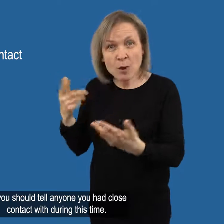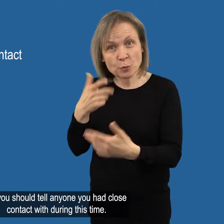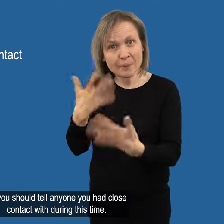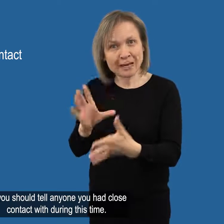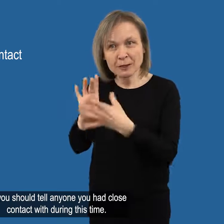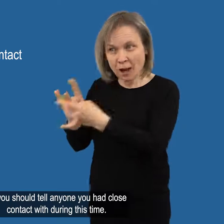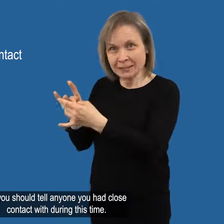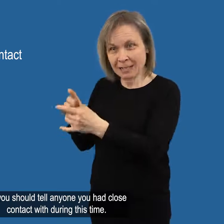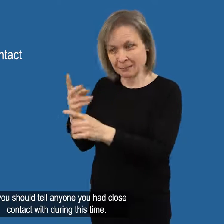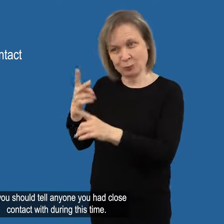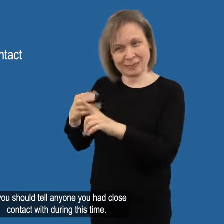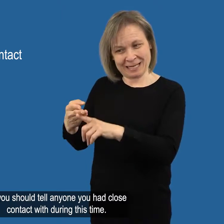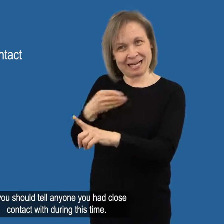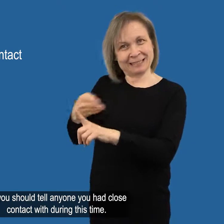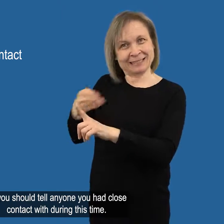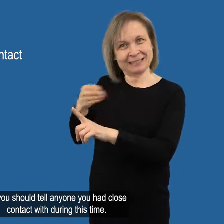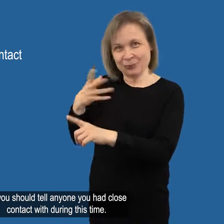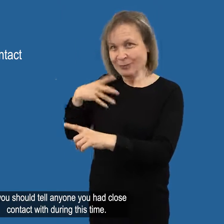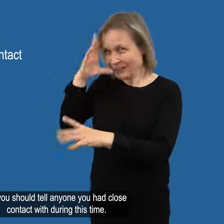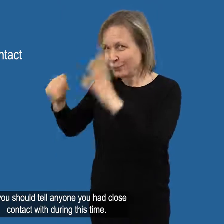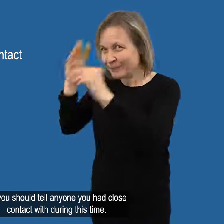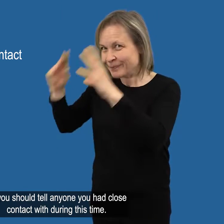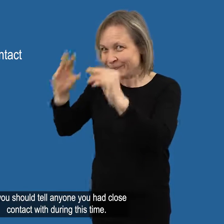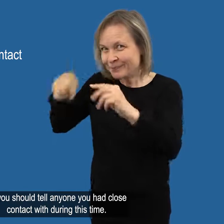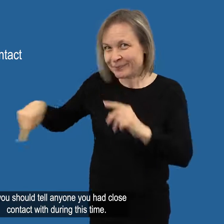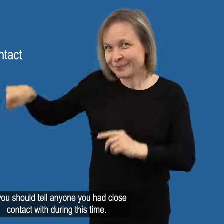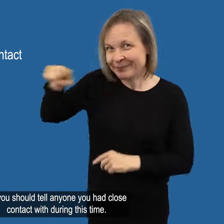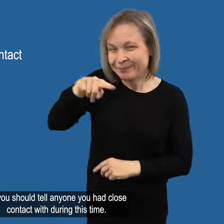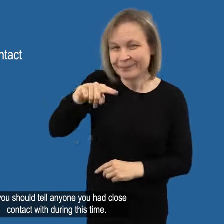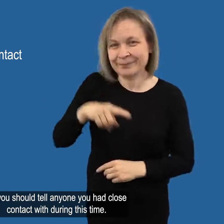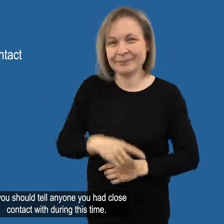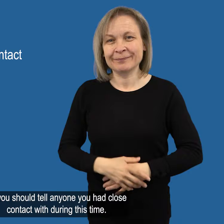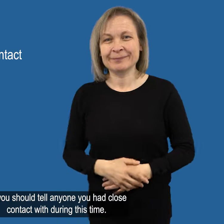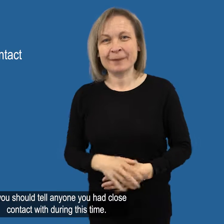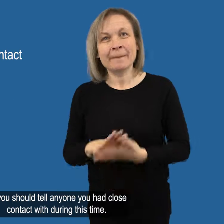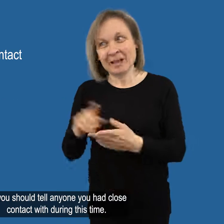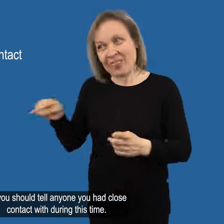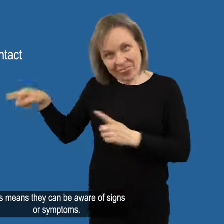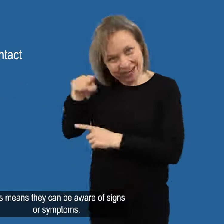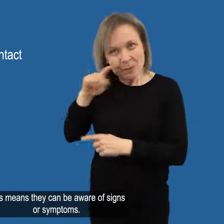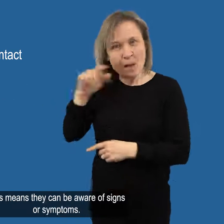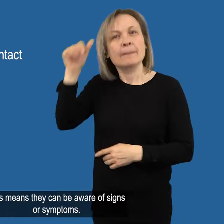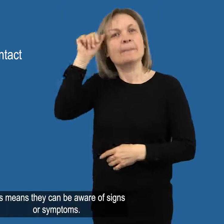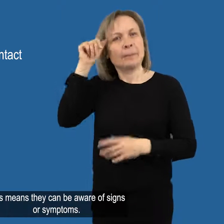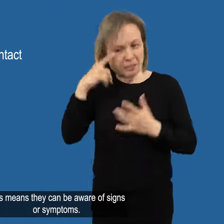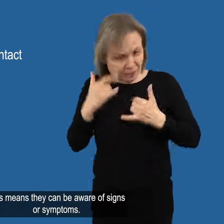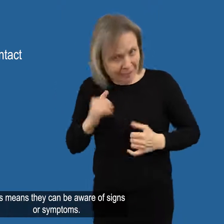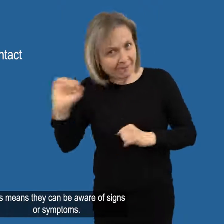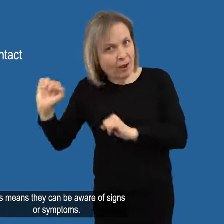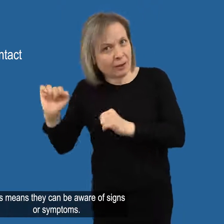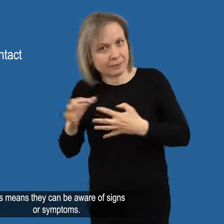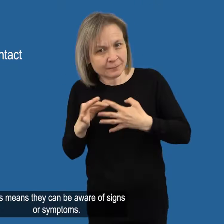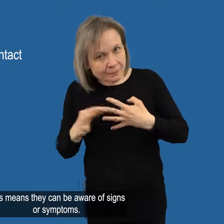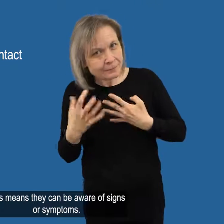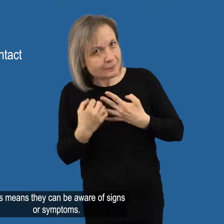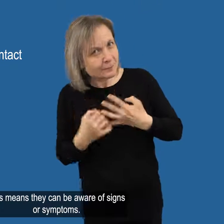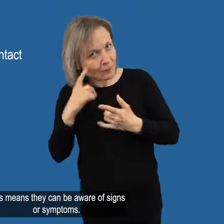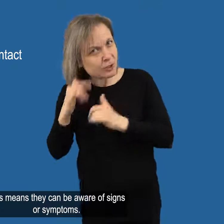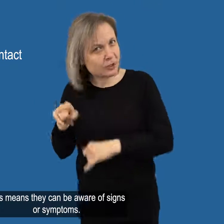So you should tell anyone you had close contact with during this time This means they can be aware of signs